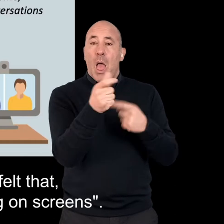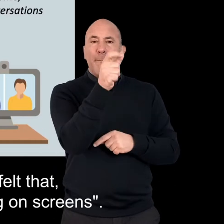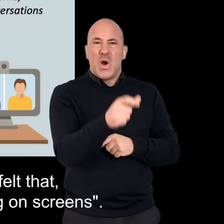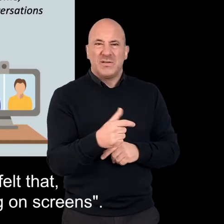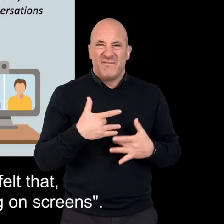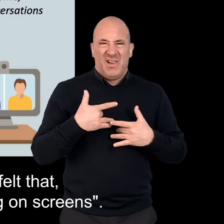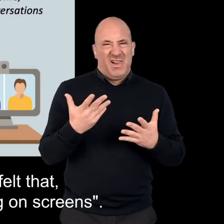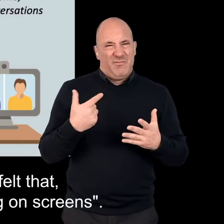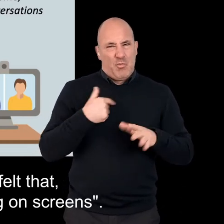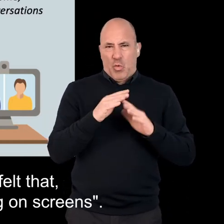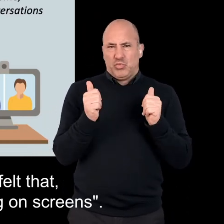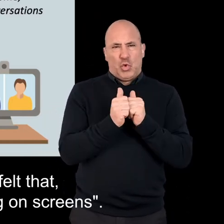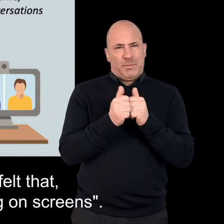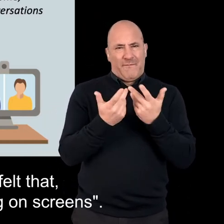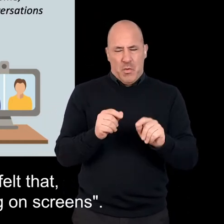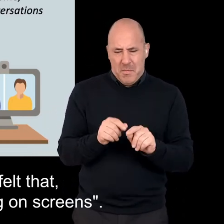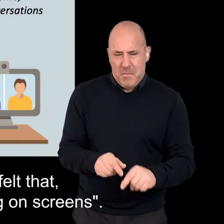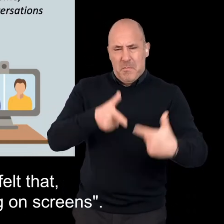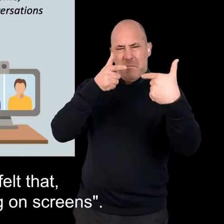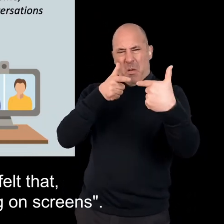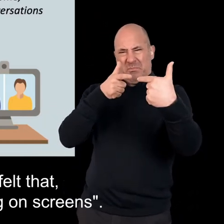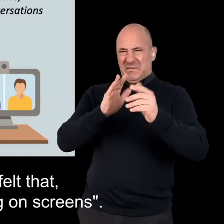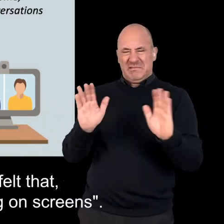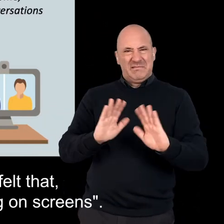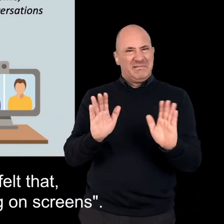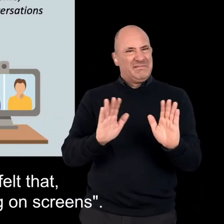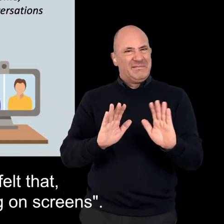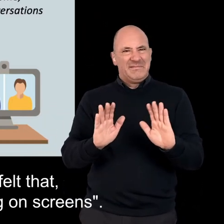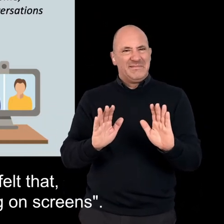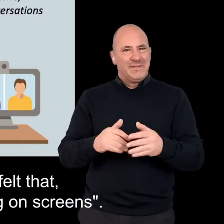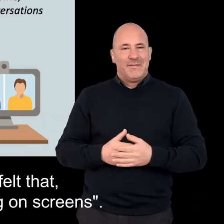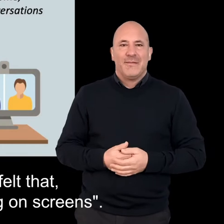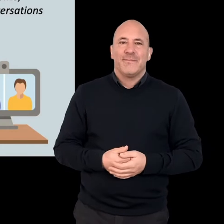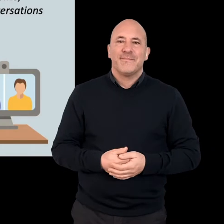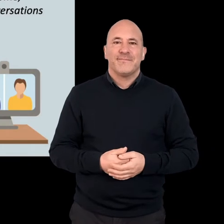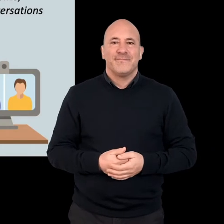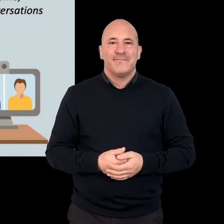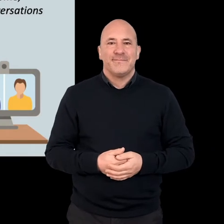contrast, another participant felt that we're not wired up to be communicating on screen.